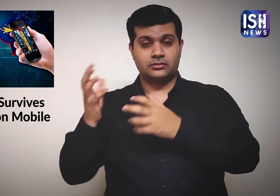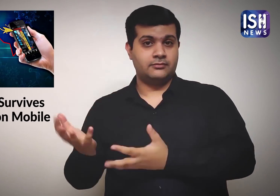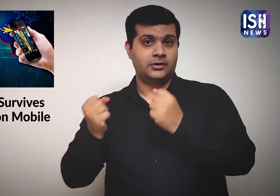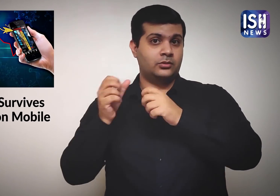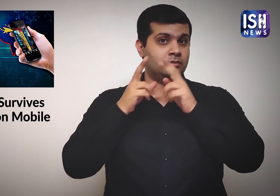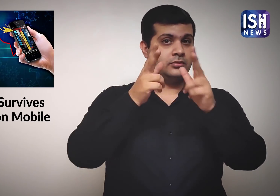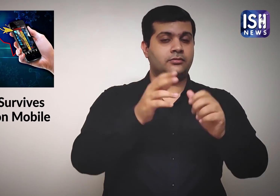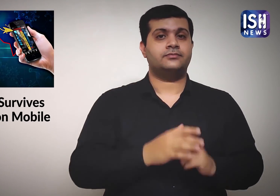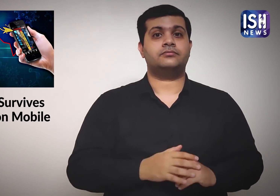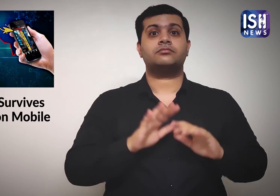longer.